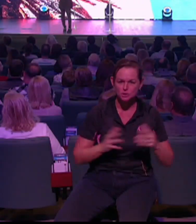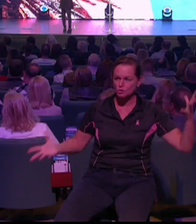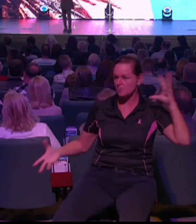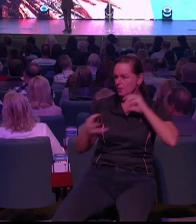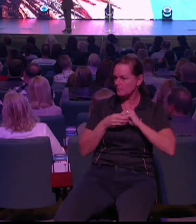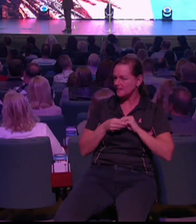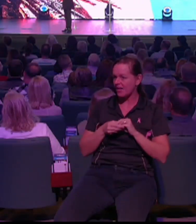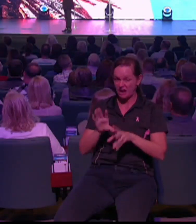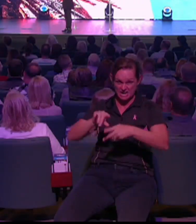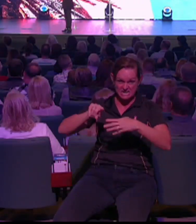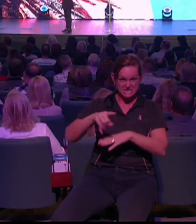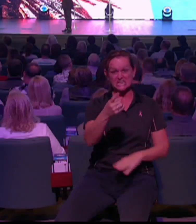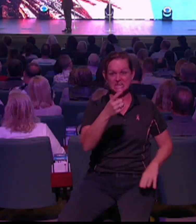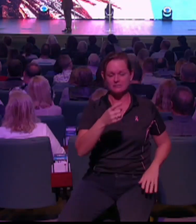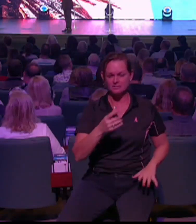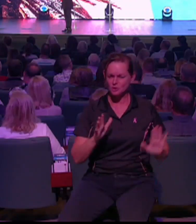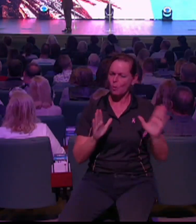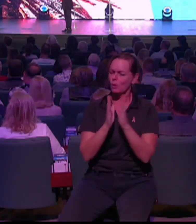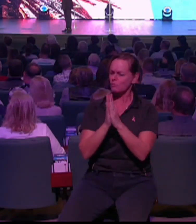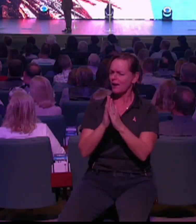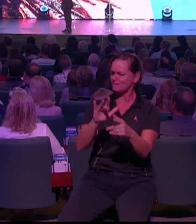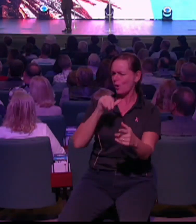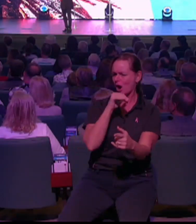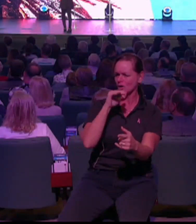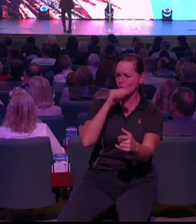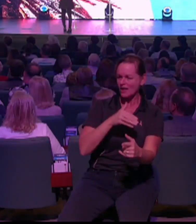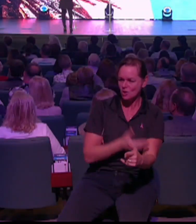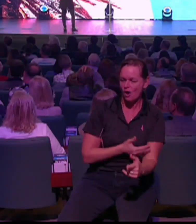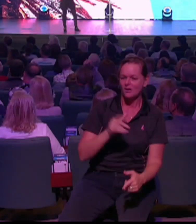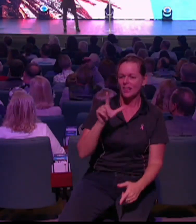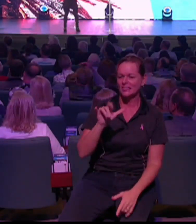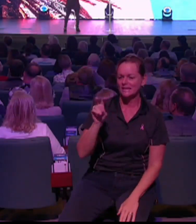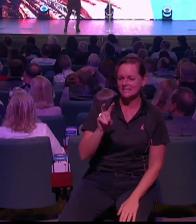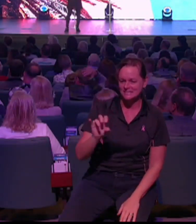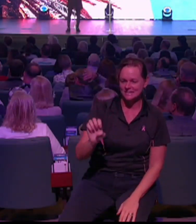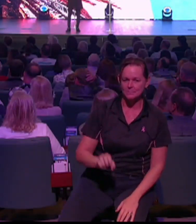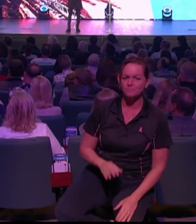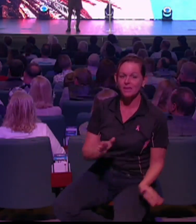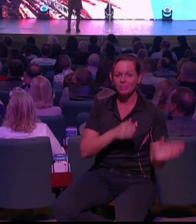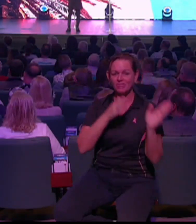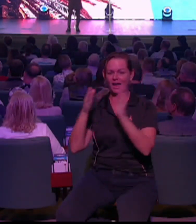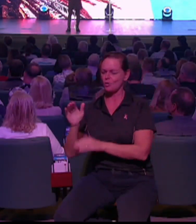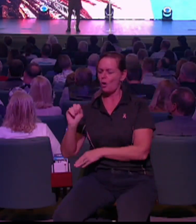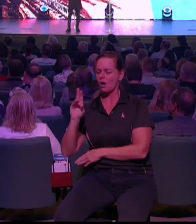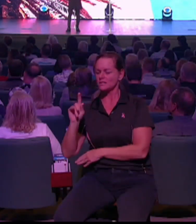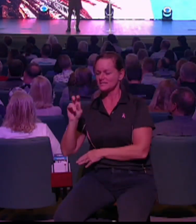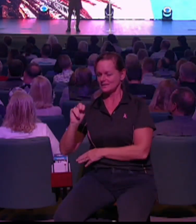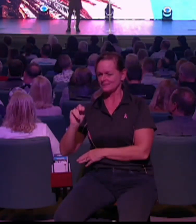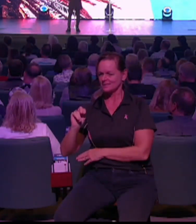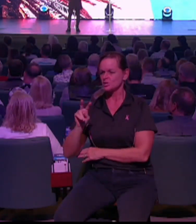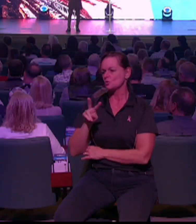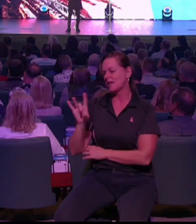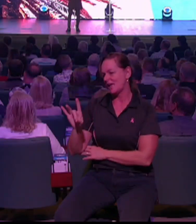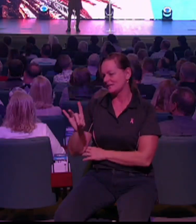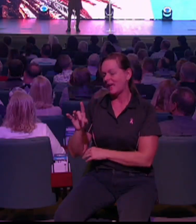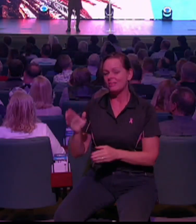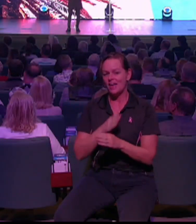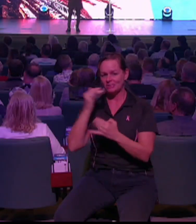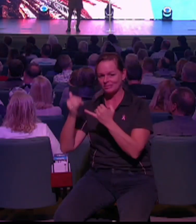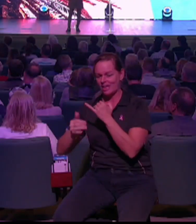Lizzie. And then there is Austin. Austin is 28. He ate. That's hard for me to believe. And then I have Alexander, who is 26.